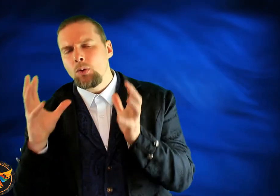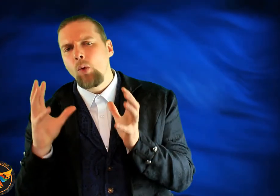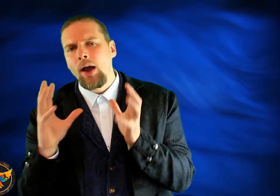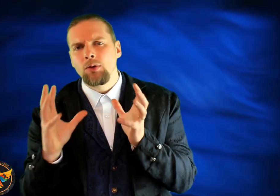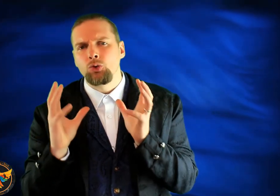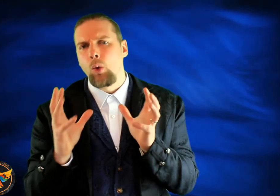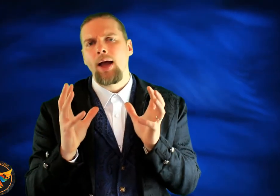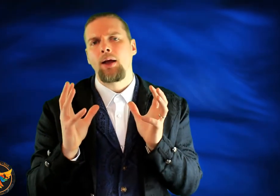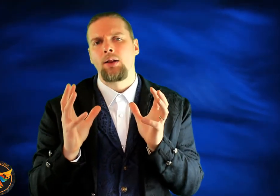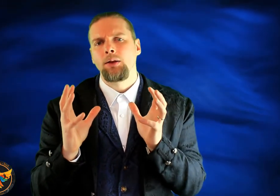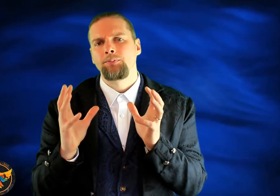be aware as well.